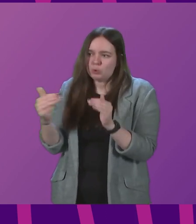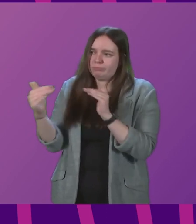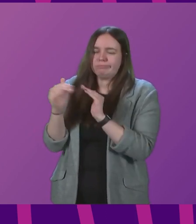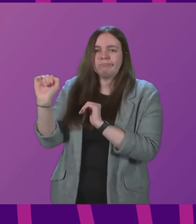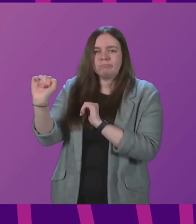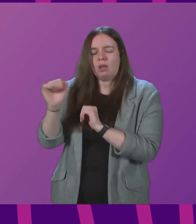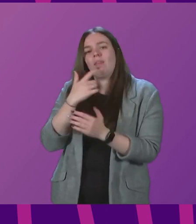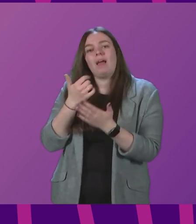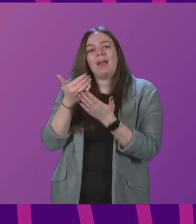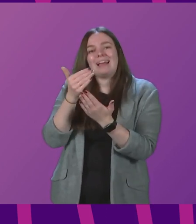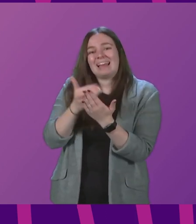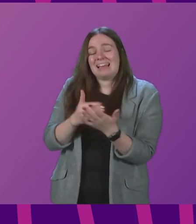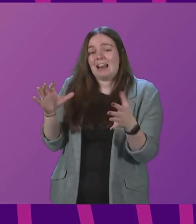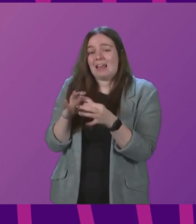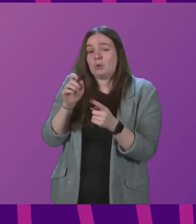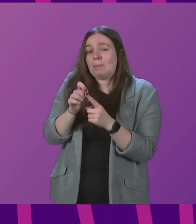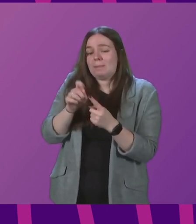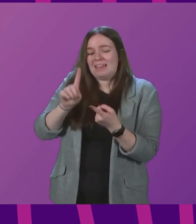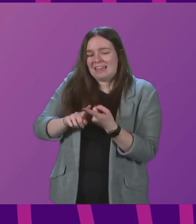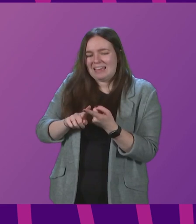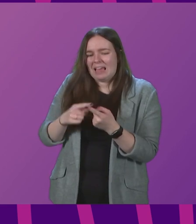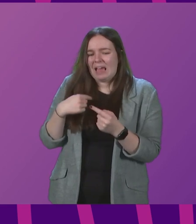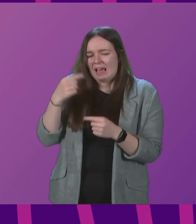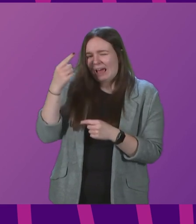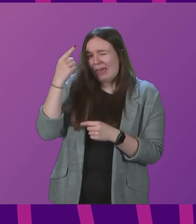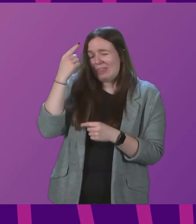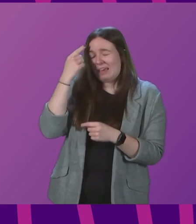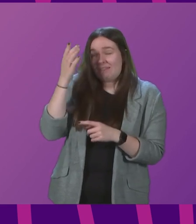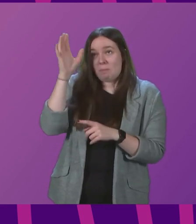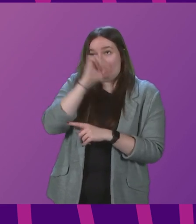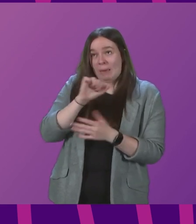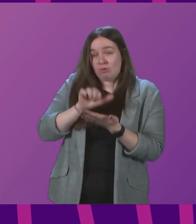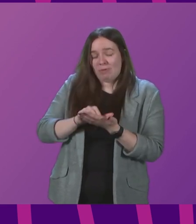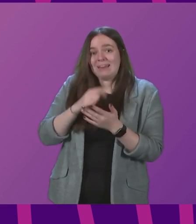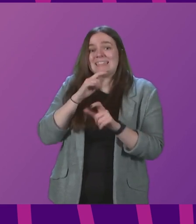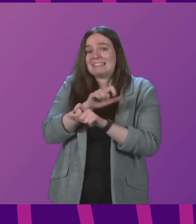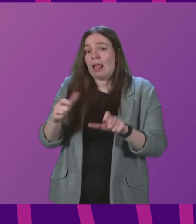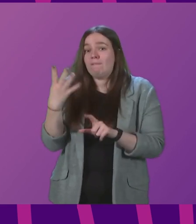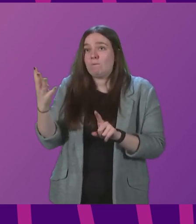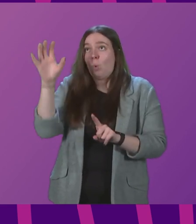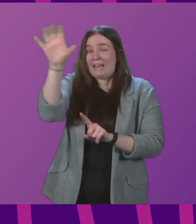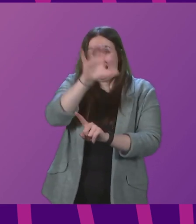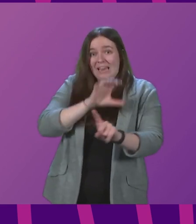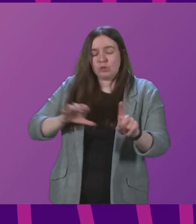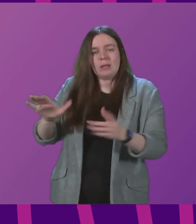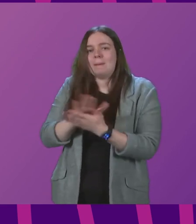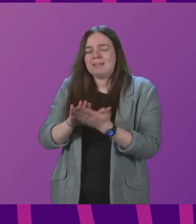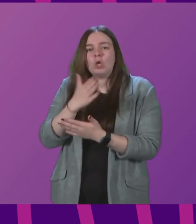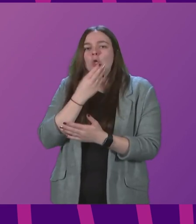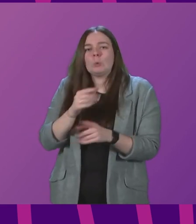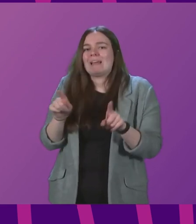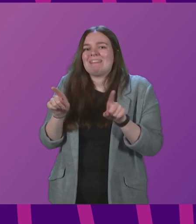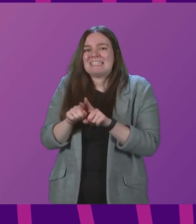guidance on PPE, if my memory is still serving me correctly here, is on a four nations basis. So we are using the same